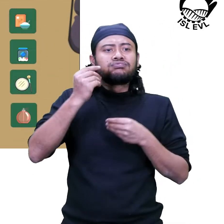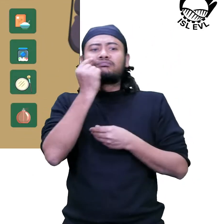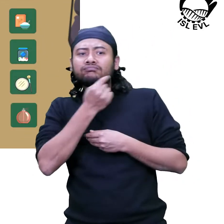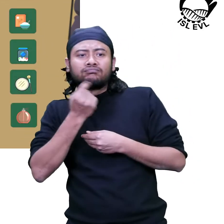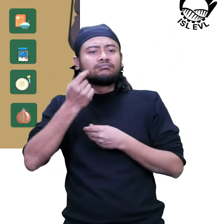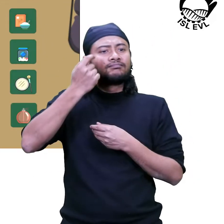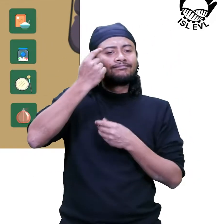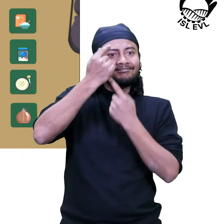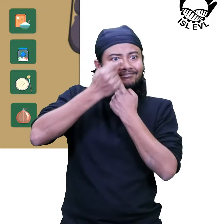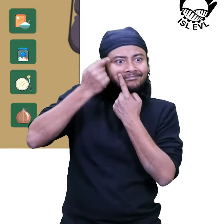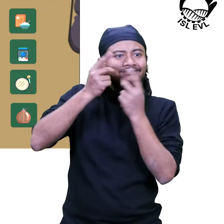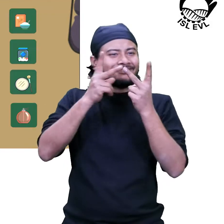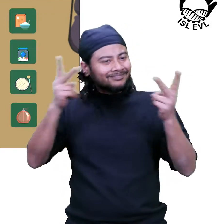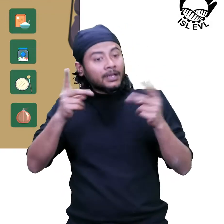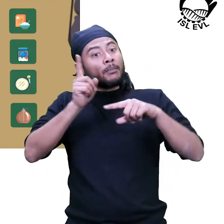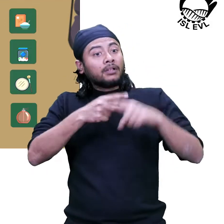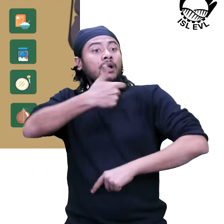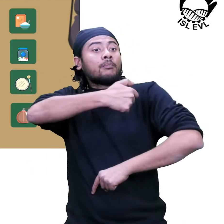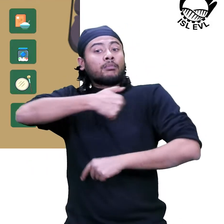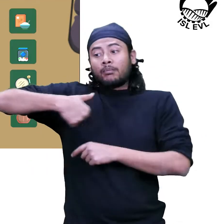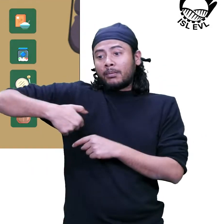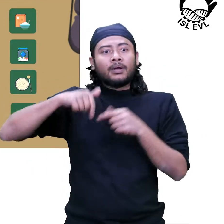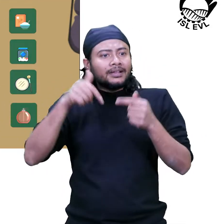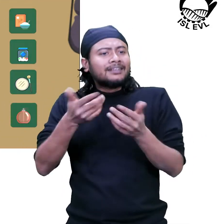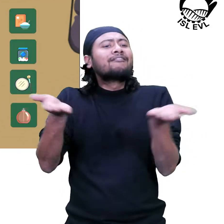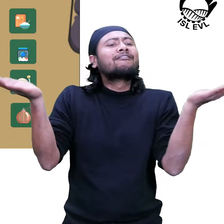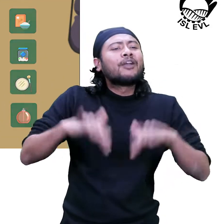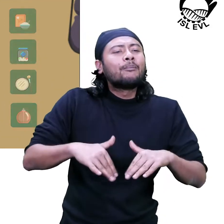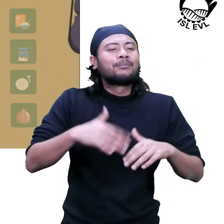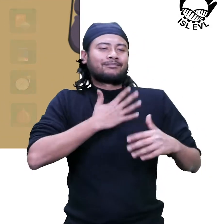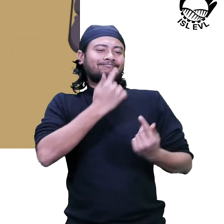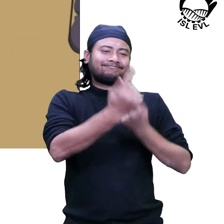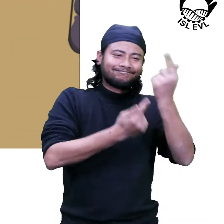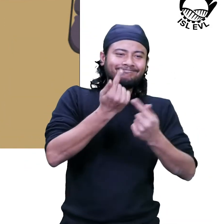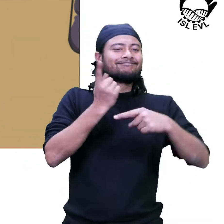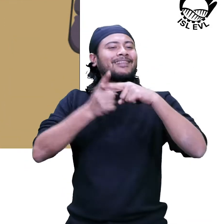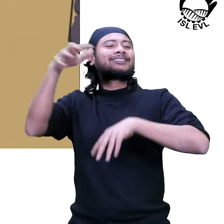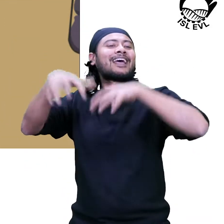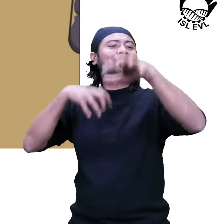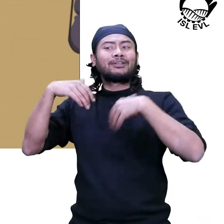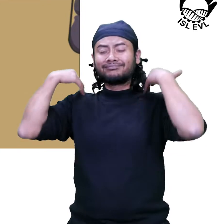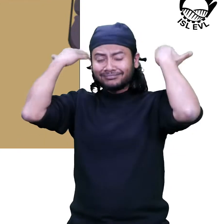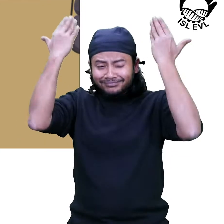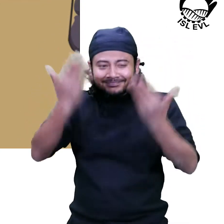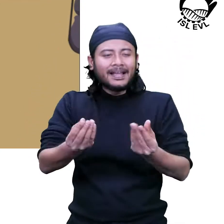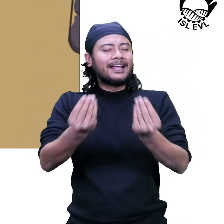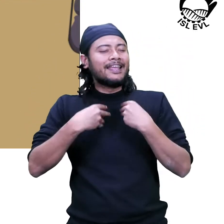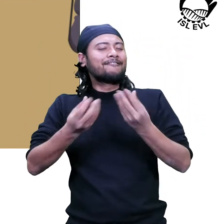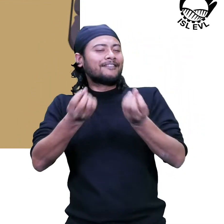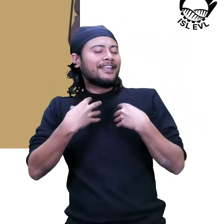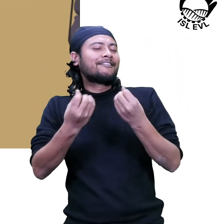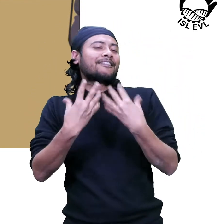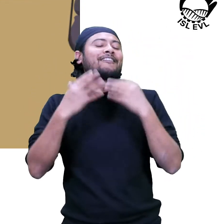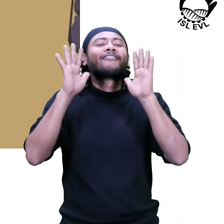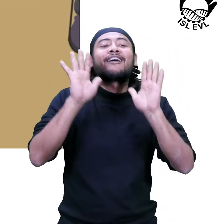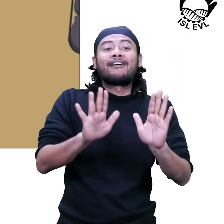have been obtained by the biological resources around us for thousands of years. That is why it is